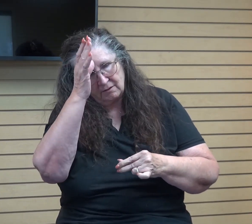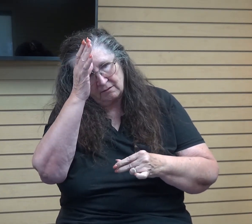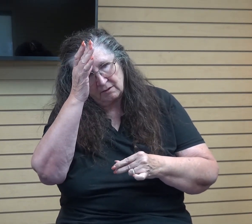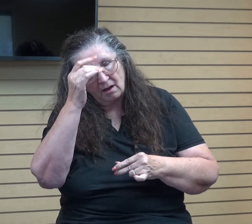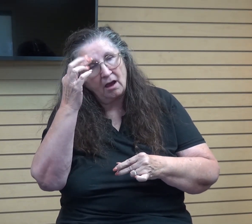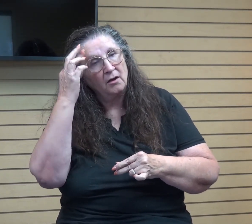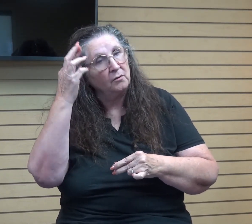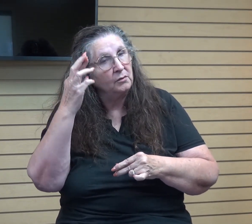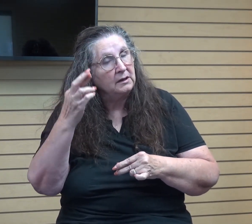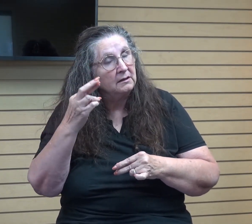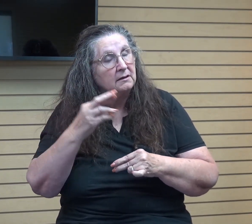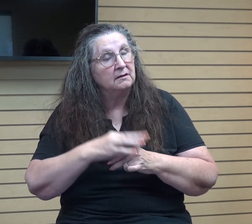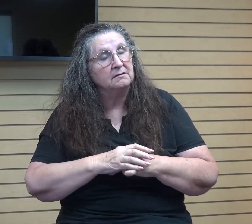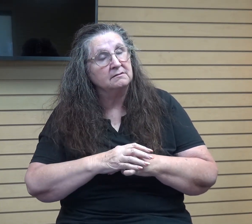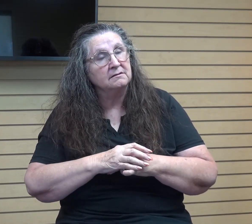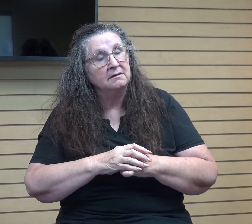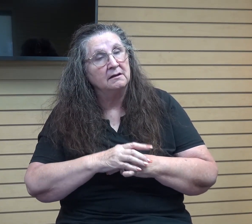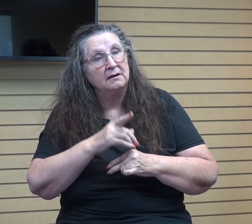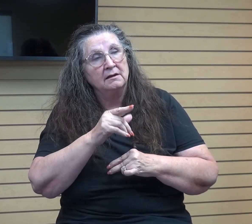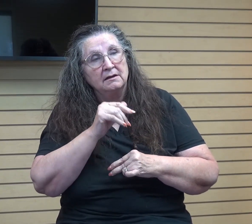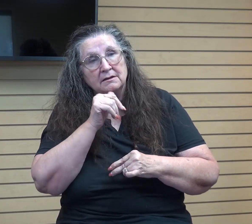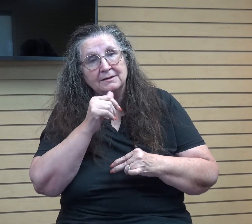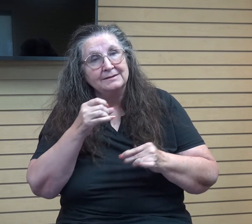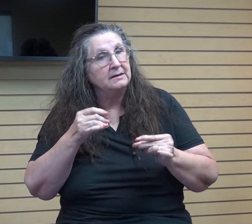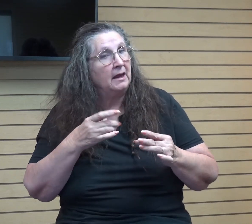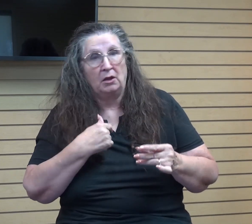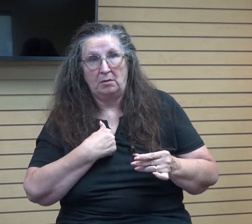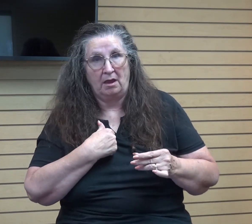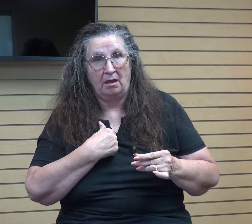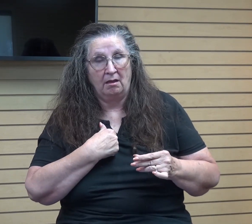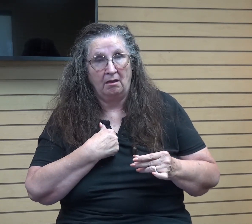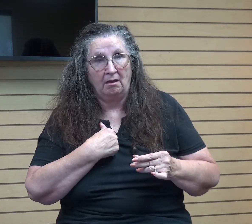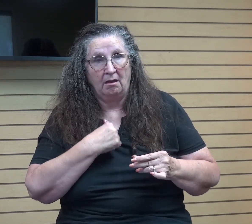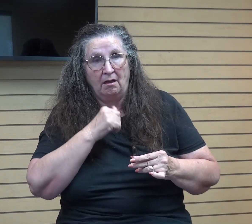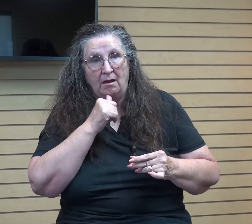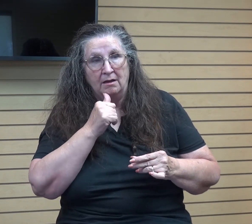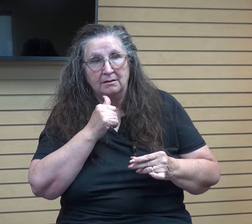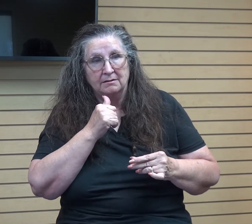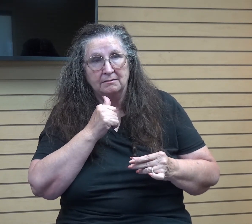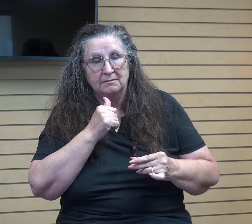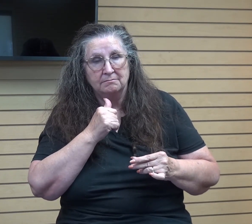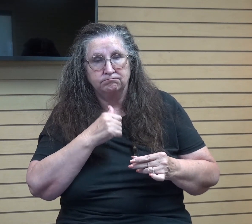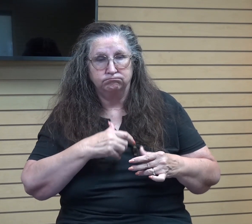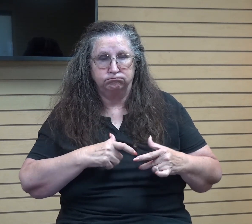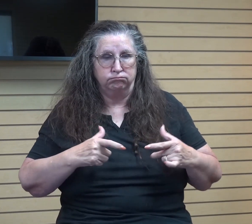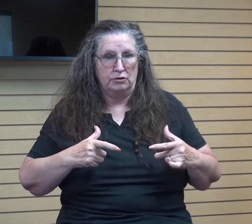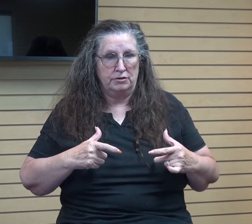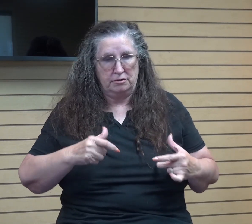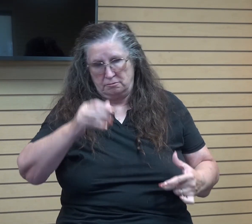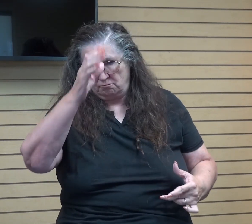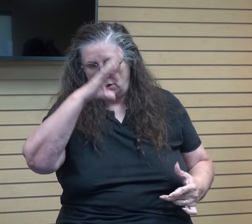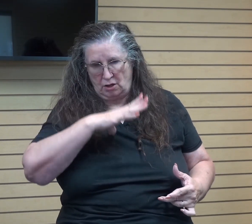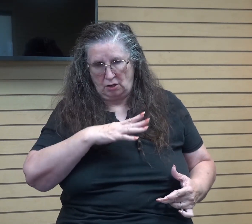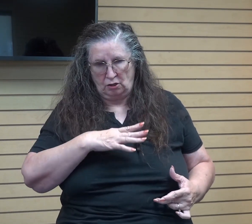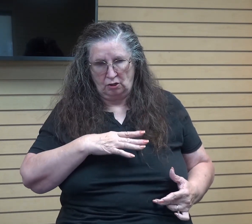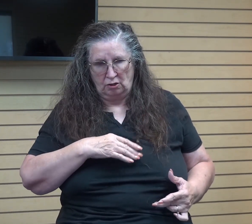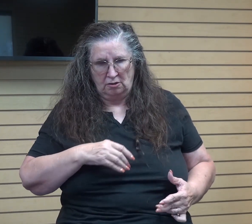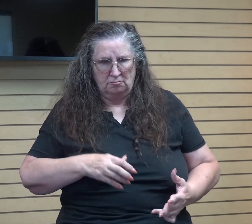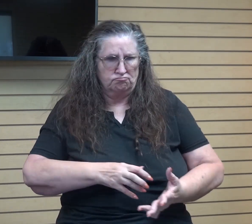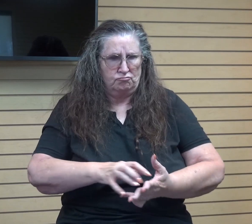that he doesn't hate me. And he's not this big guy who's just big, mean, and scary, but that he